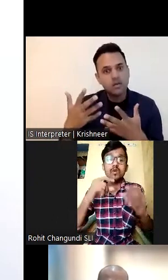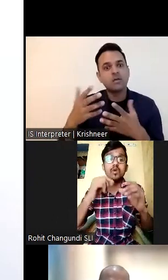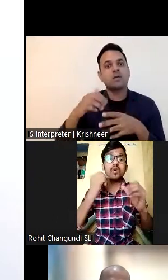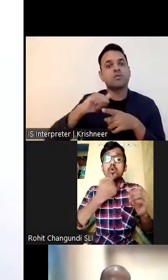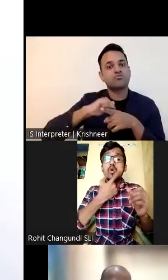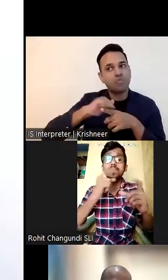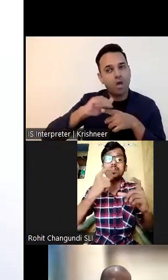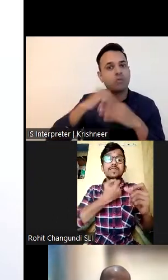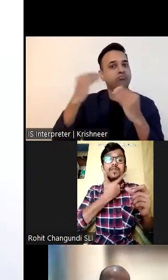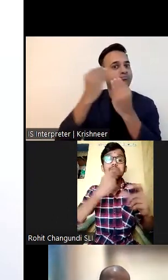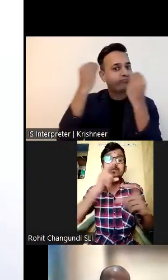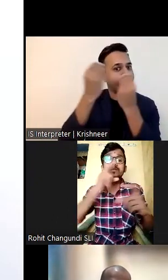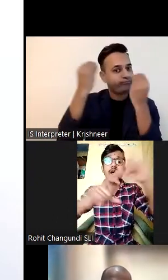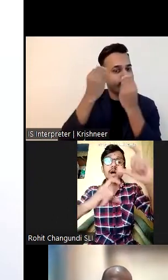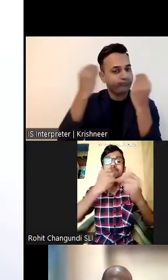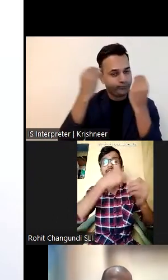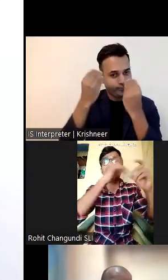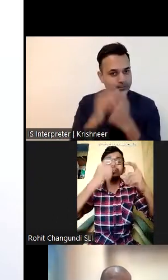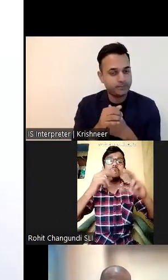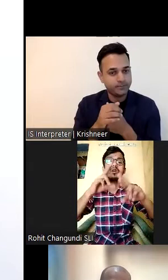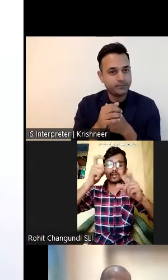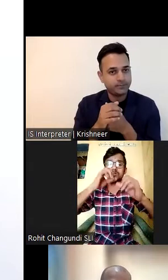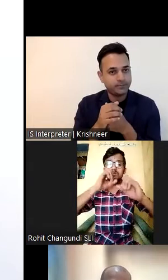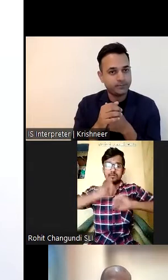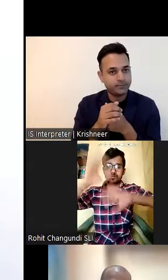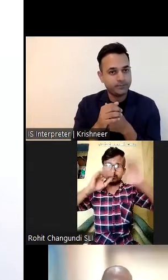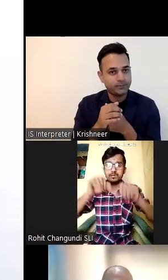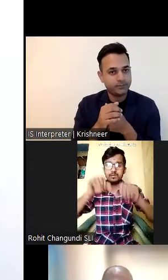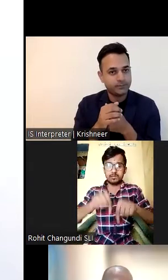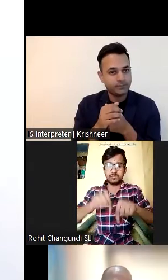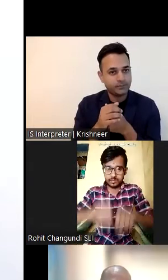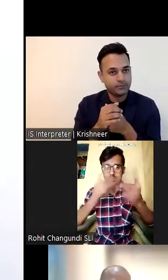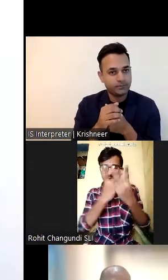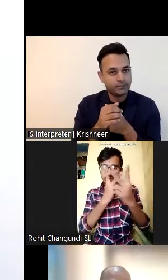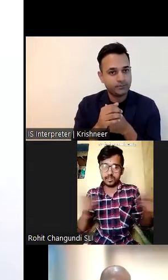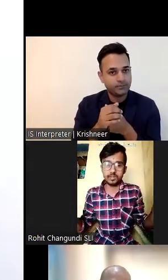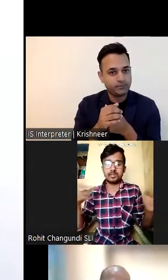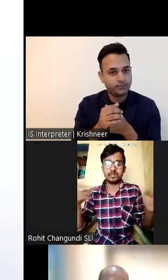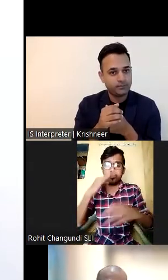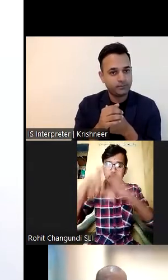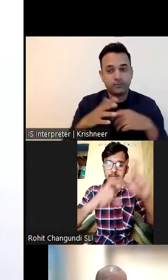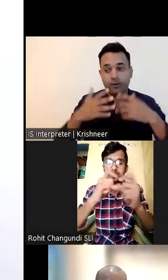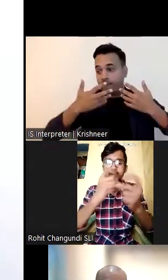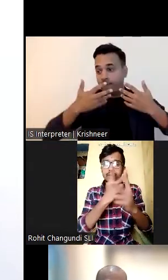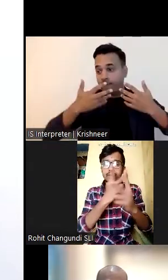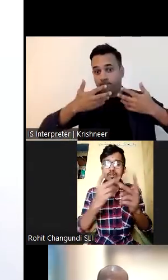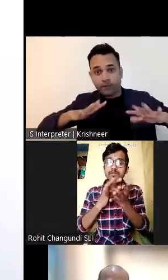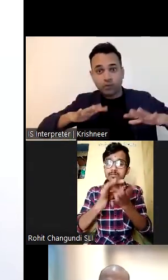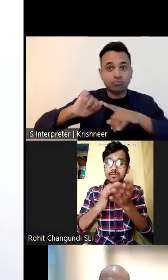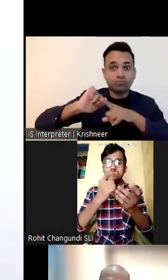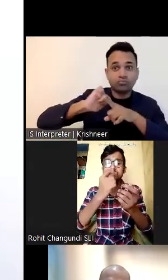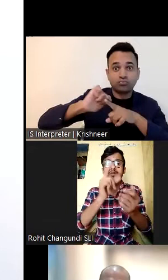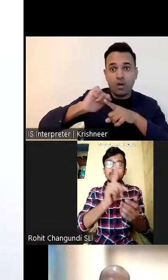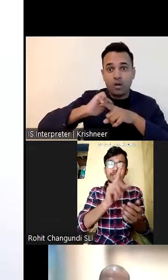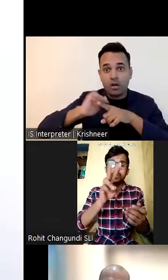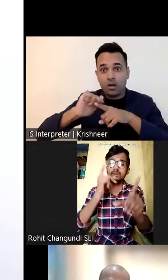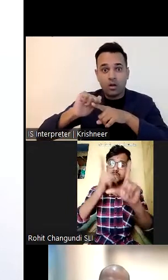about a job at Amazon for their first-mile warehouse as a warehouse associate. I appeared for the interview with